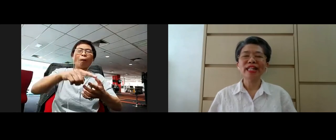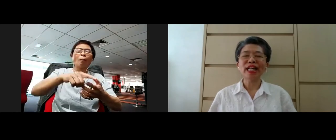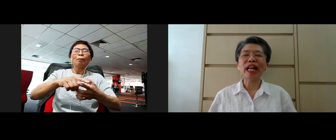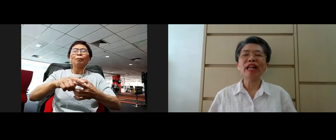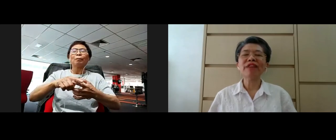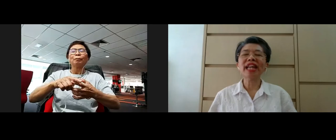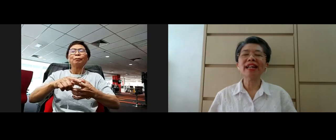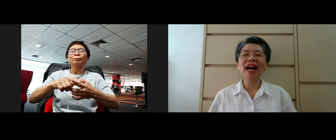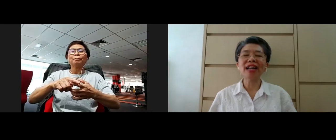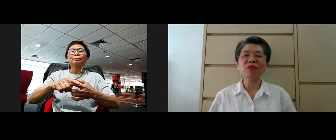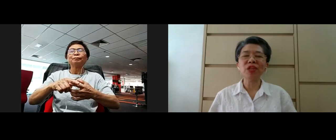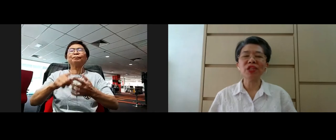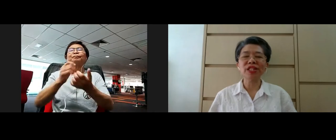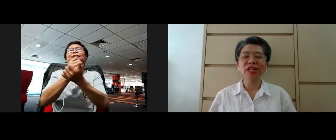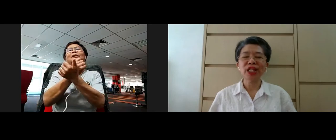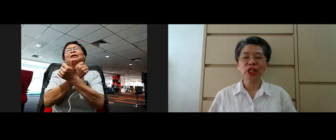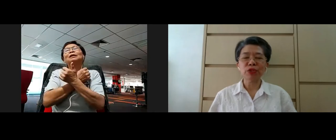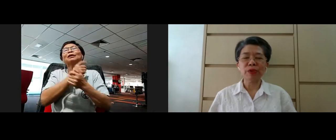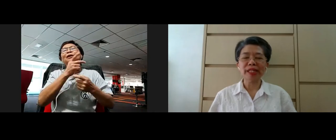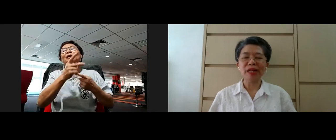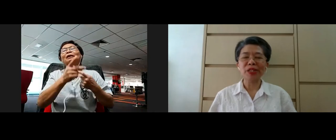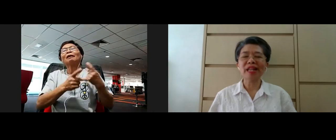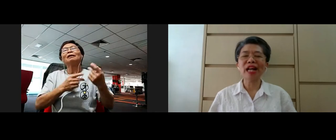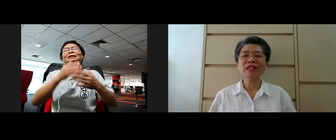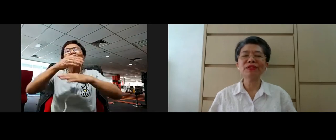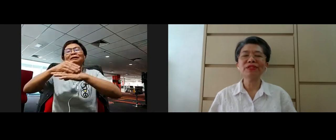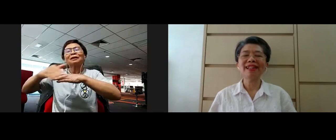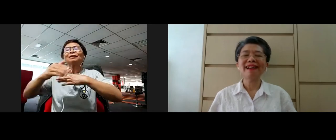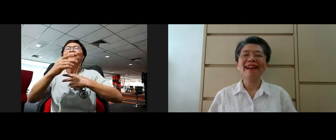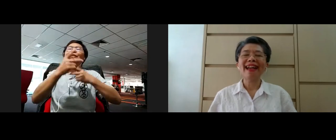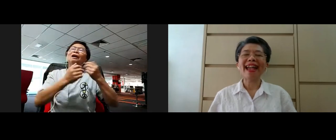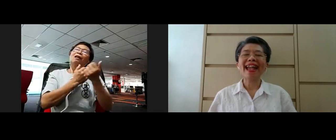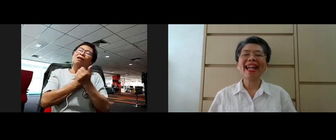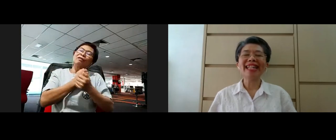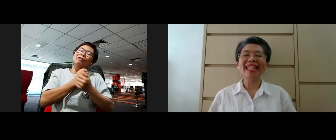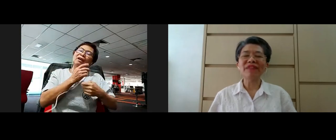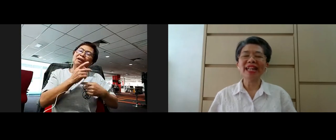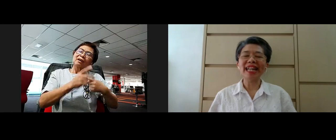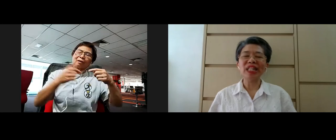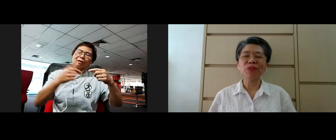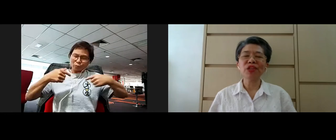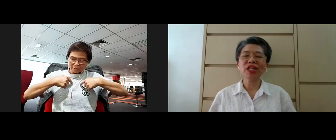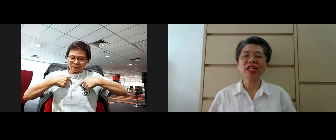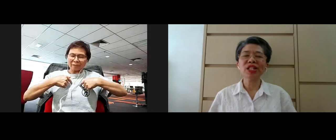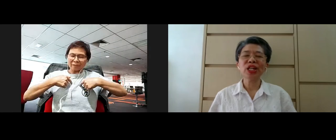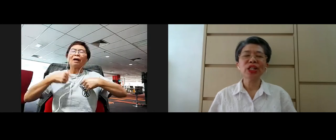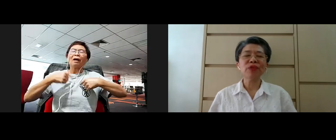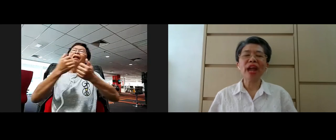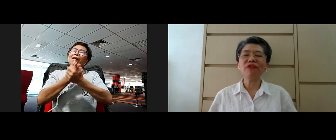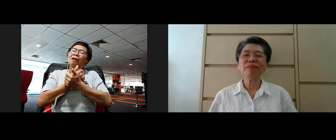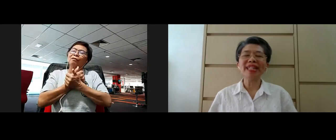a loving and kind wishes through us ourselves and loving kindness wishes